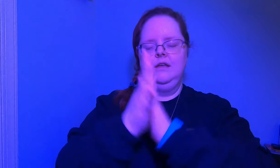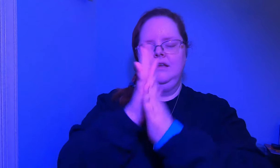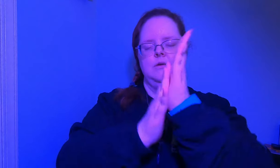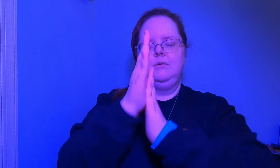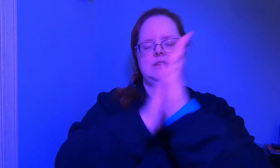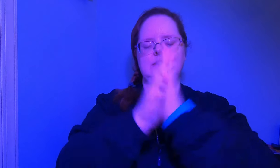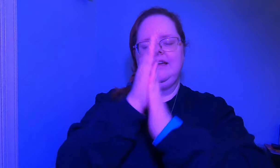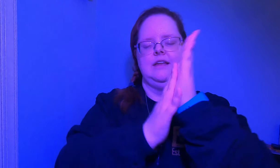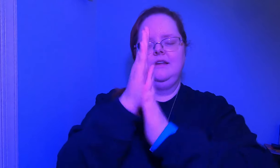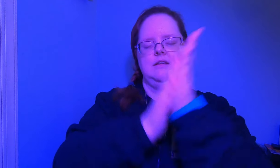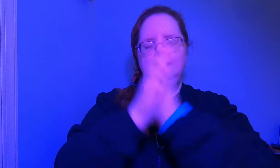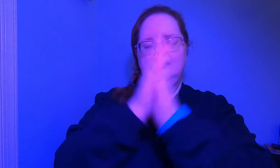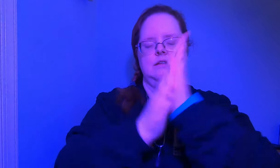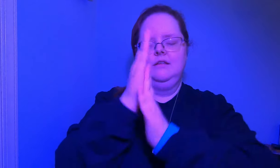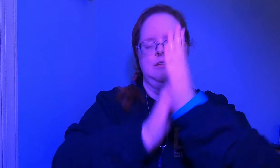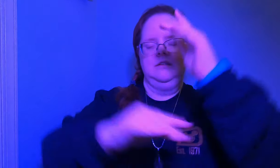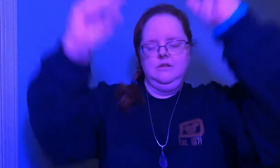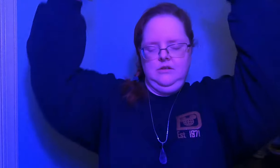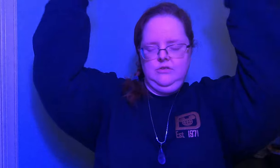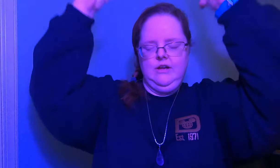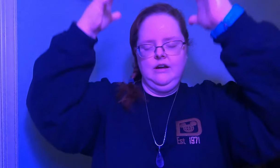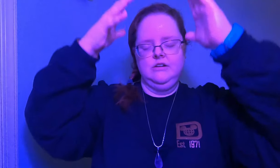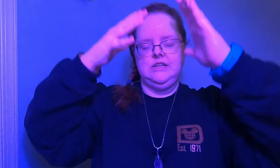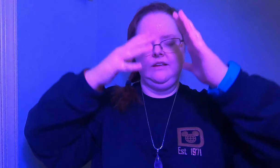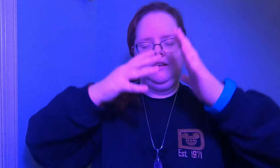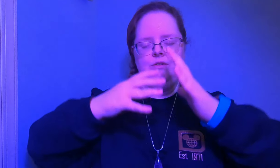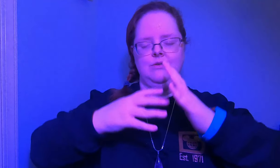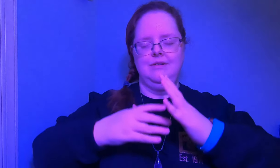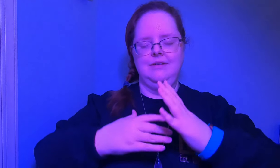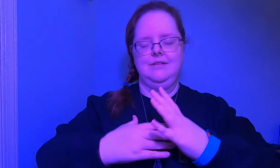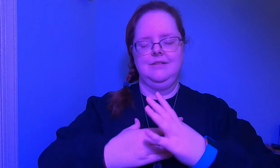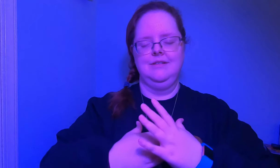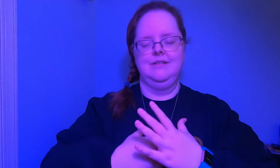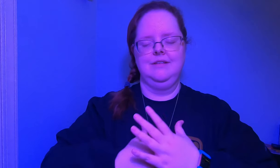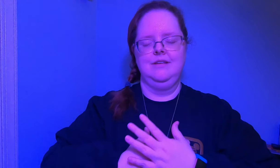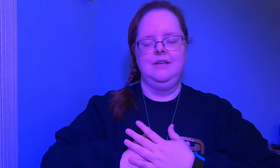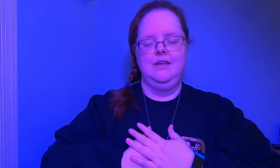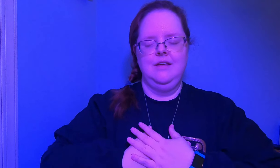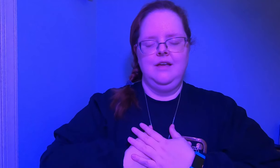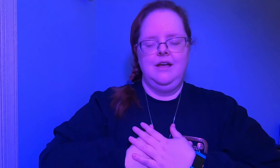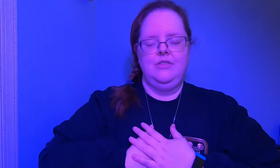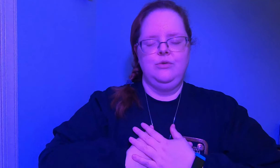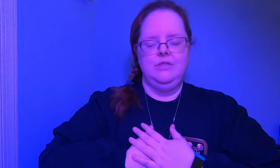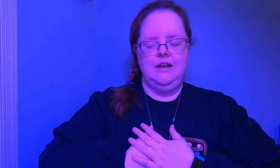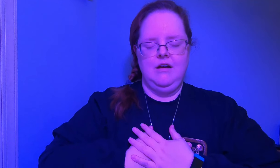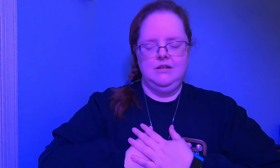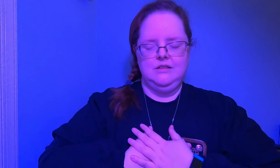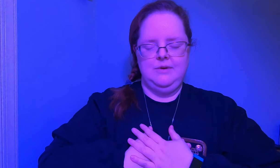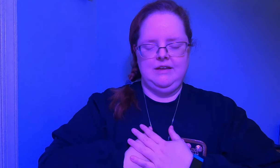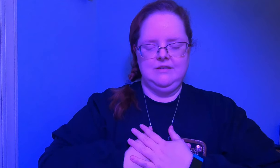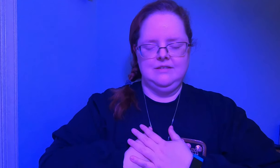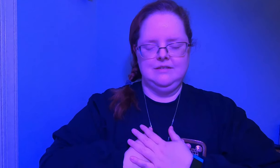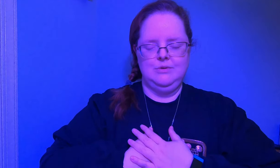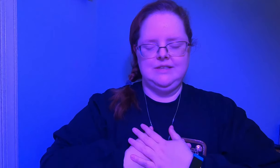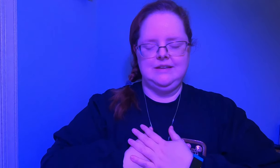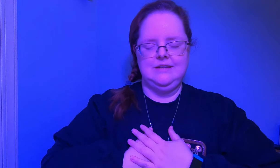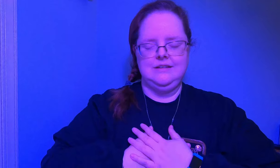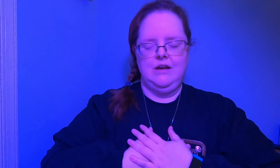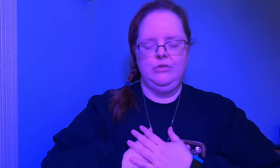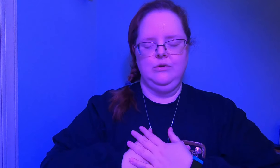we once again draw energy down and through that heart space we send it down the